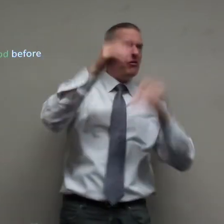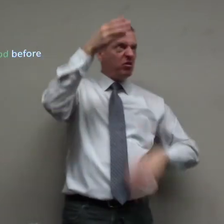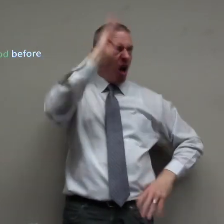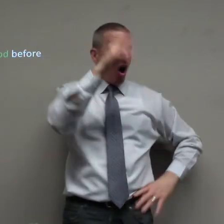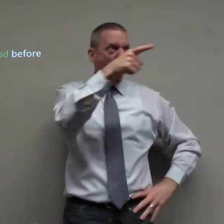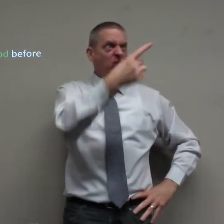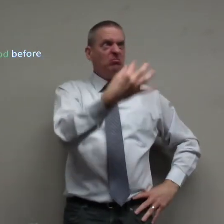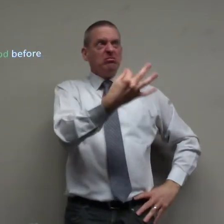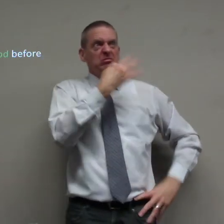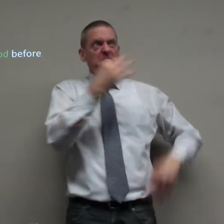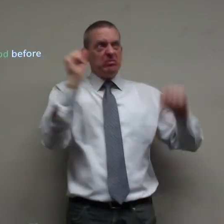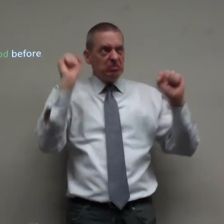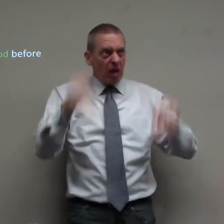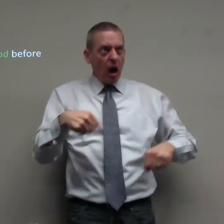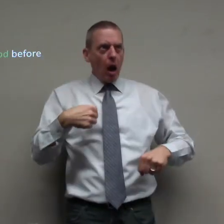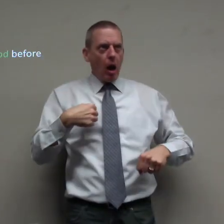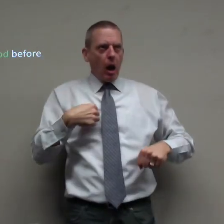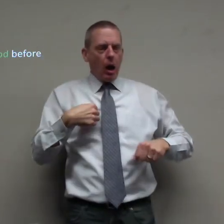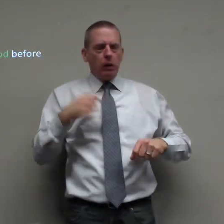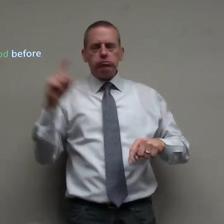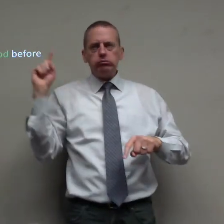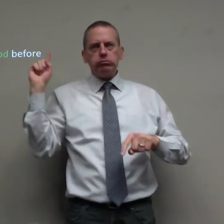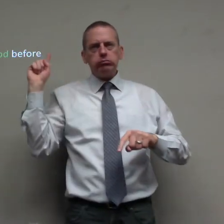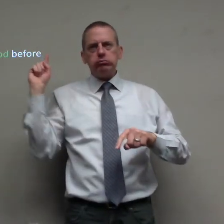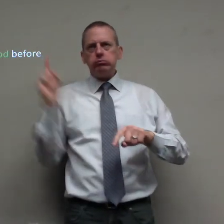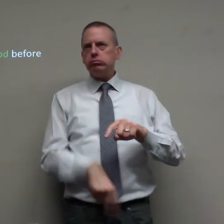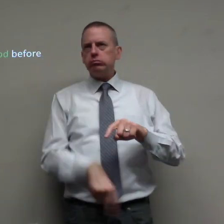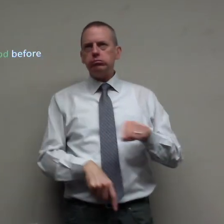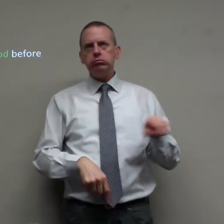people can be a God I can't do that